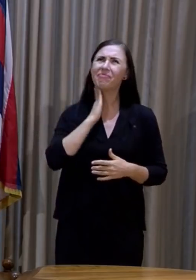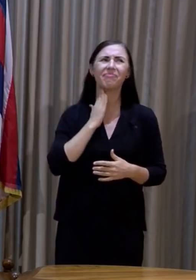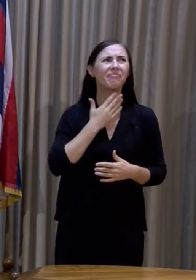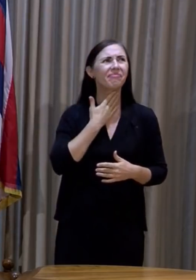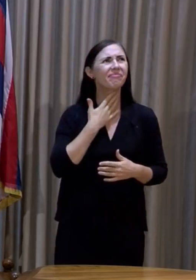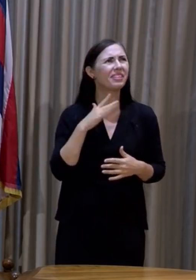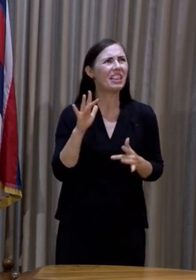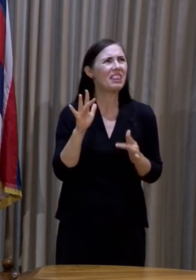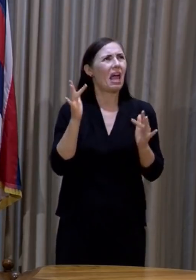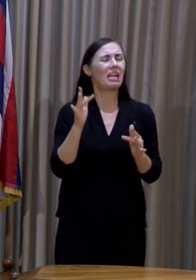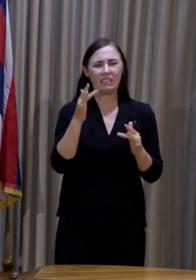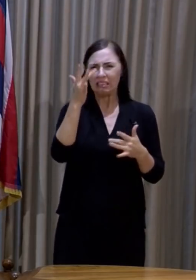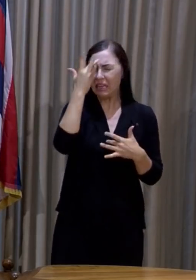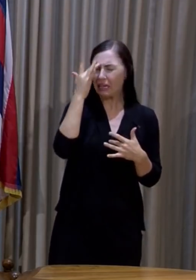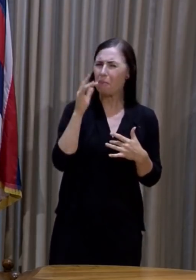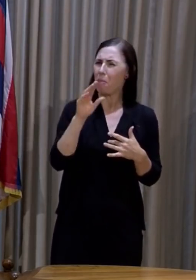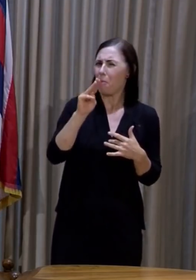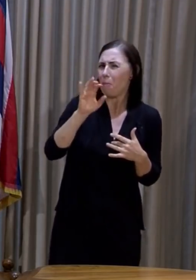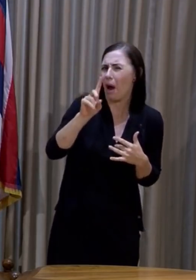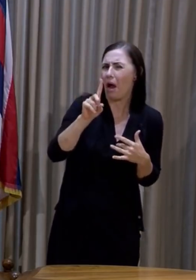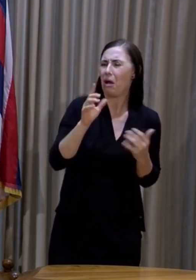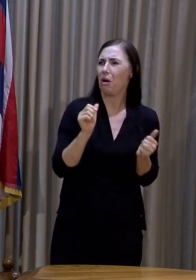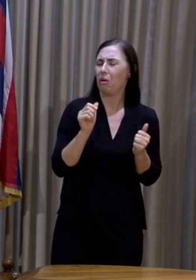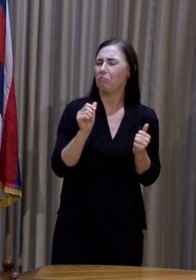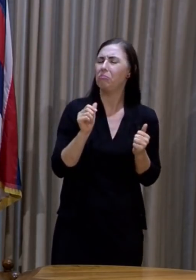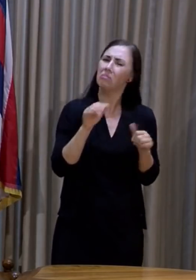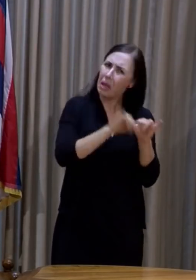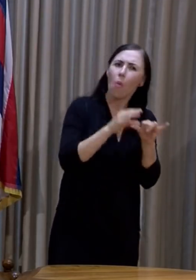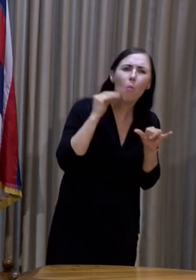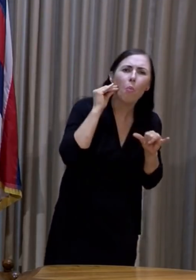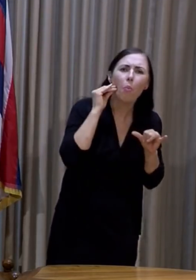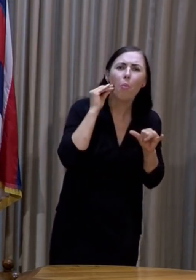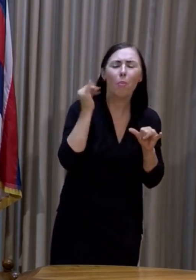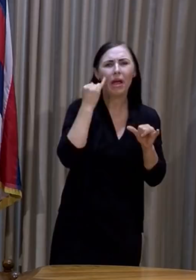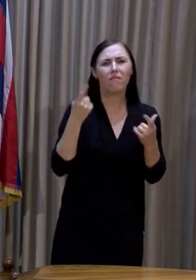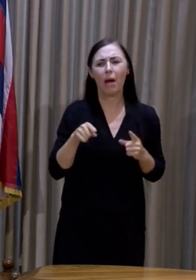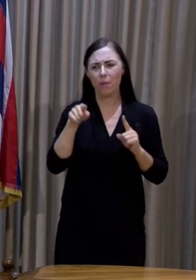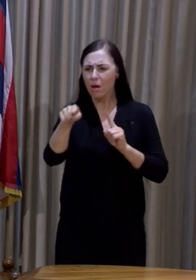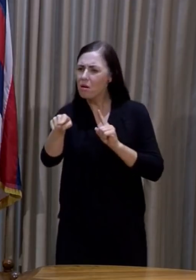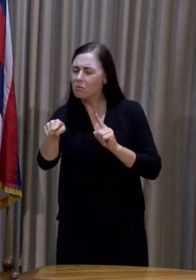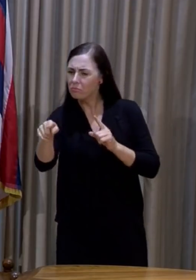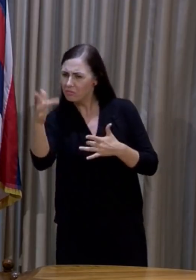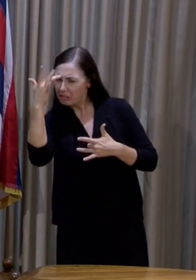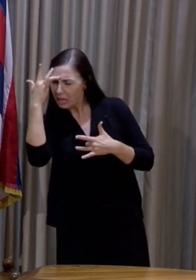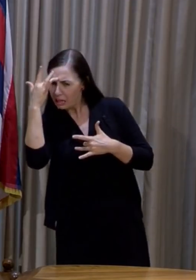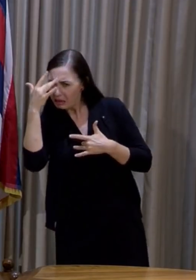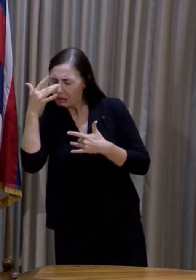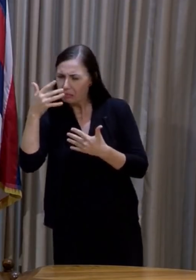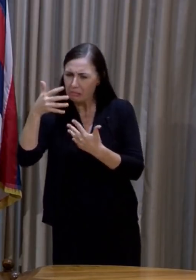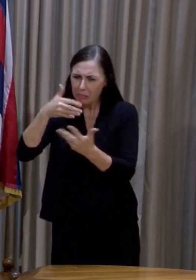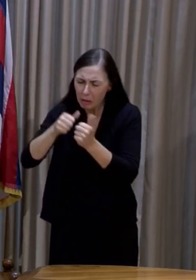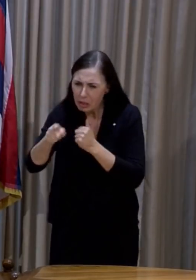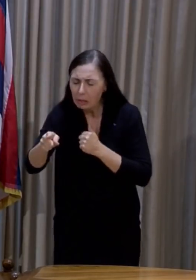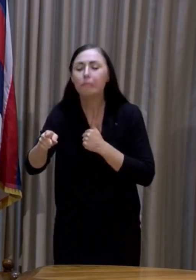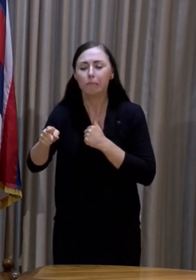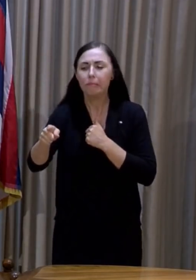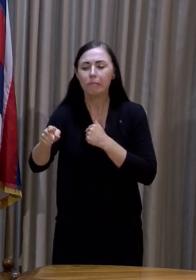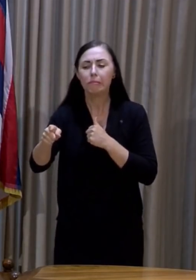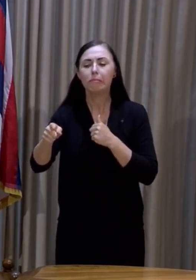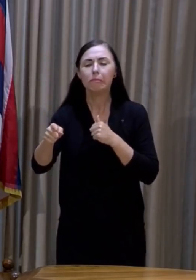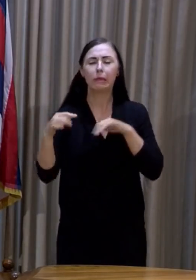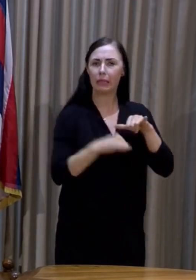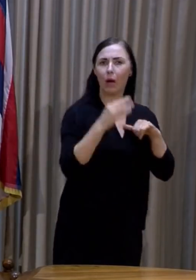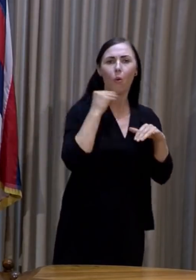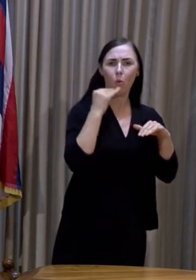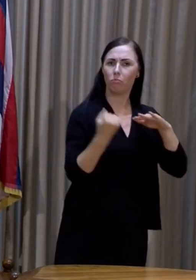symptomatic or if you've had a close contact with someone that was positive, you need to isolate and stay away